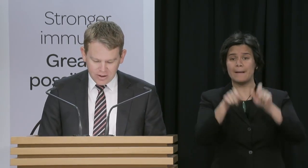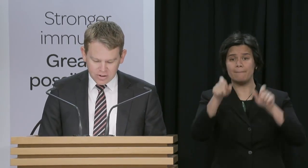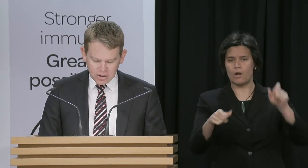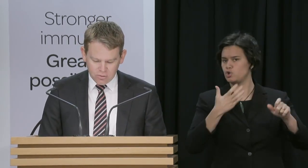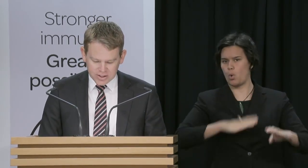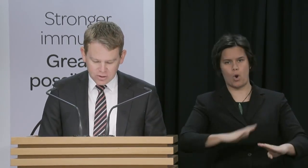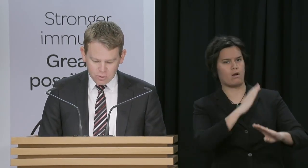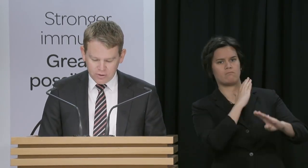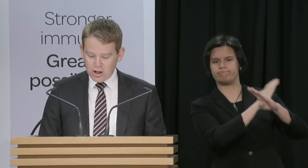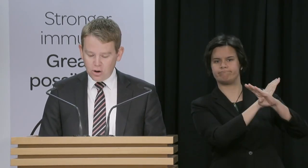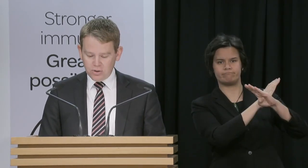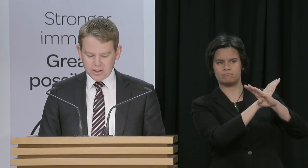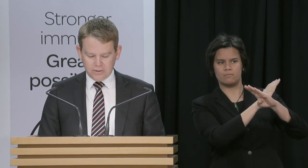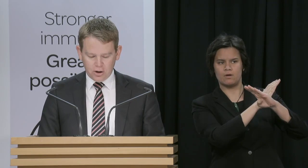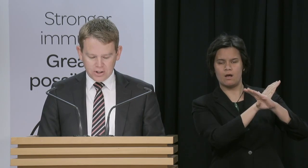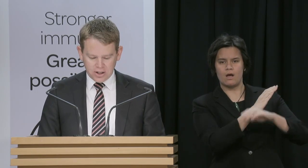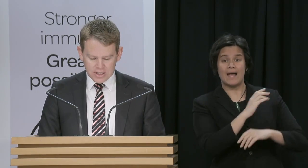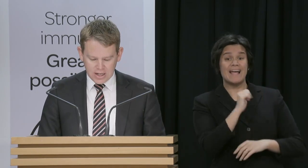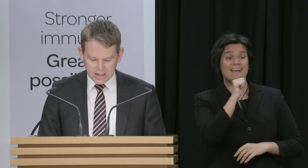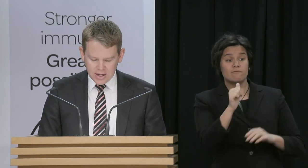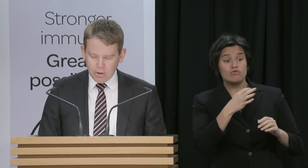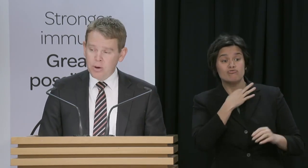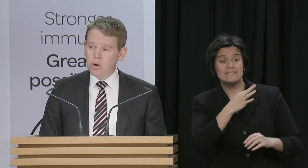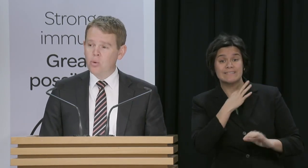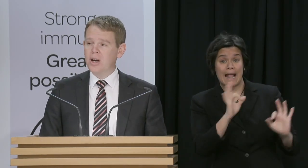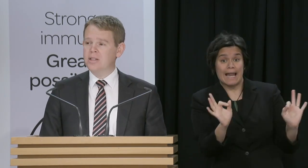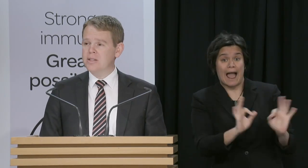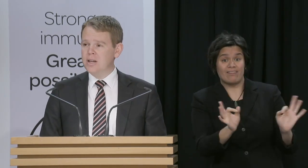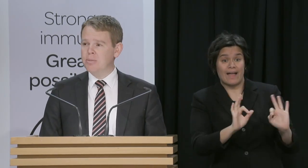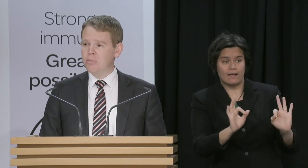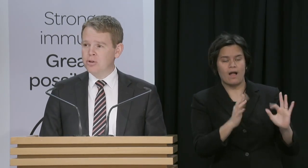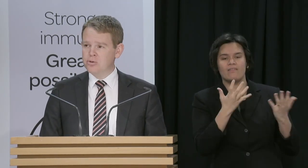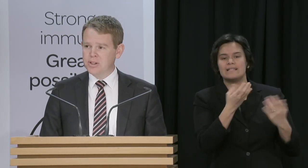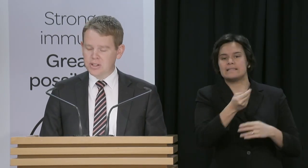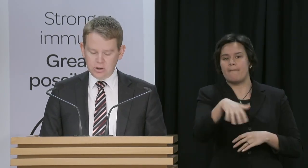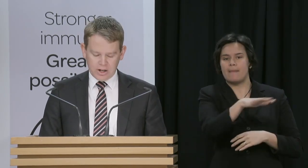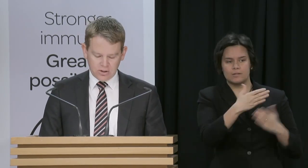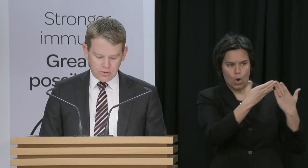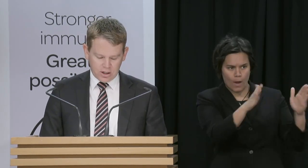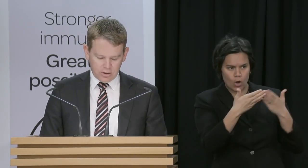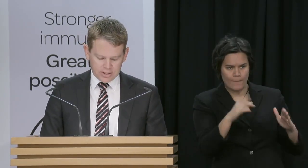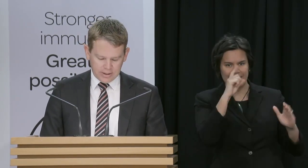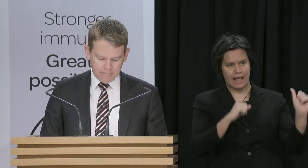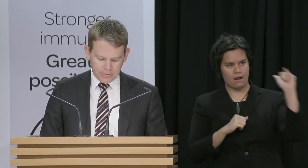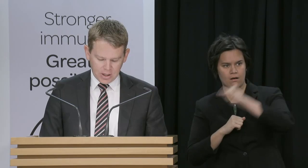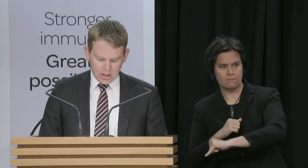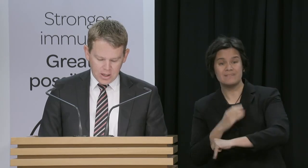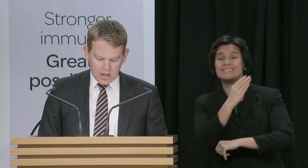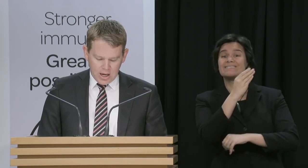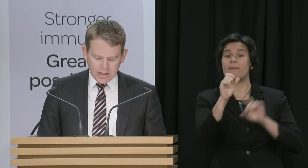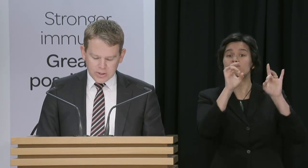where there is no risk or very low risk of COVID-19, but we will, as I said, be monitoring the situation very closely.